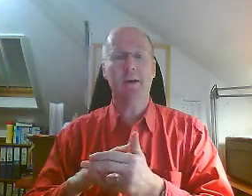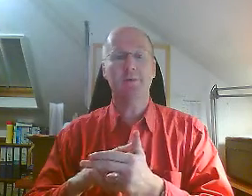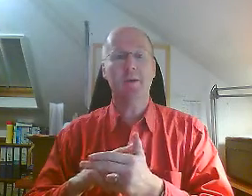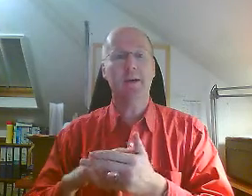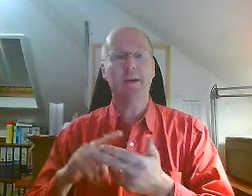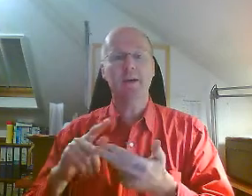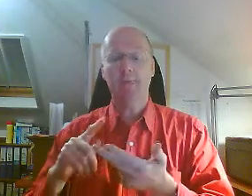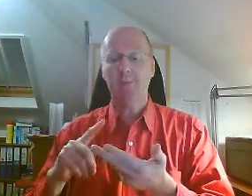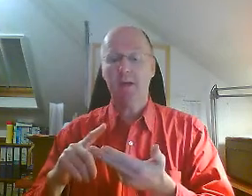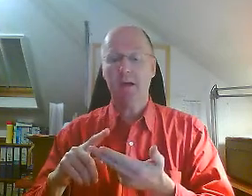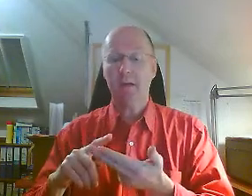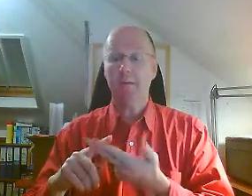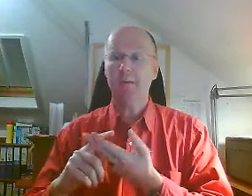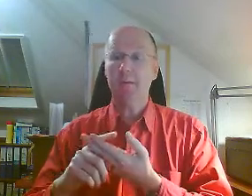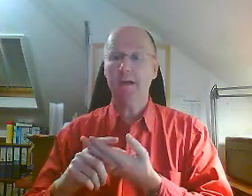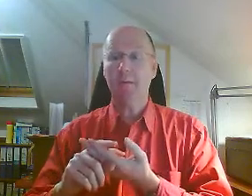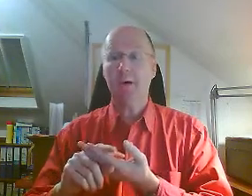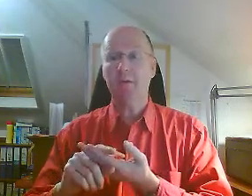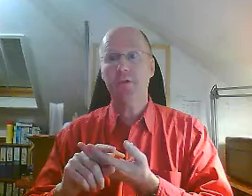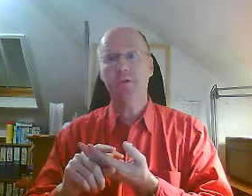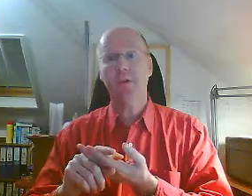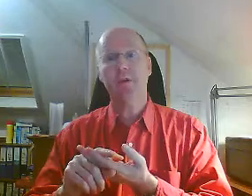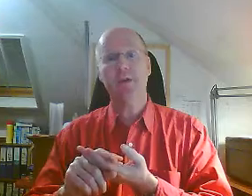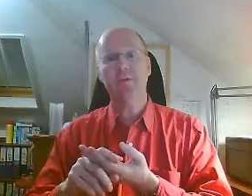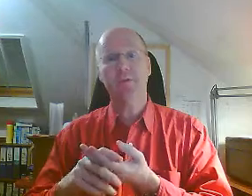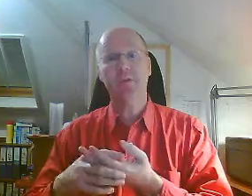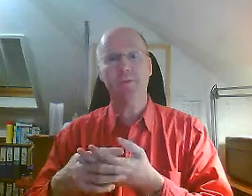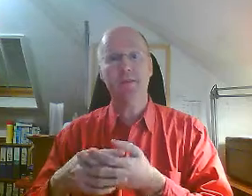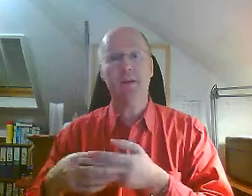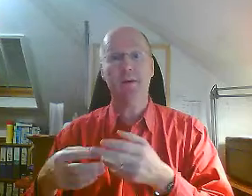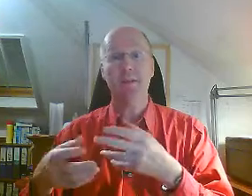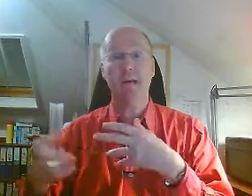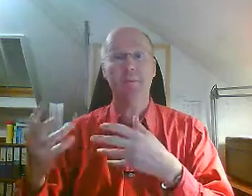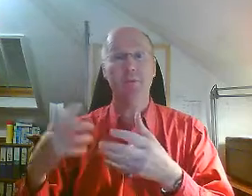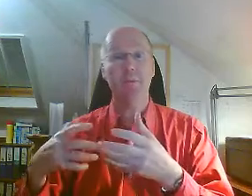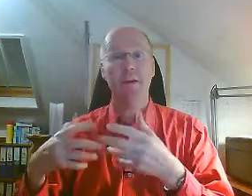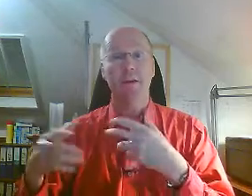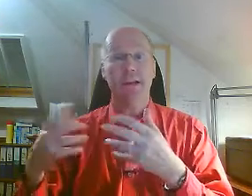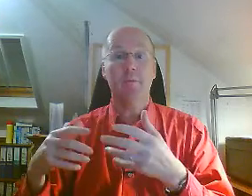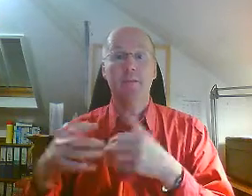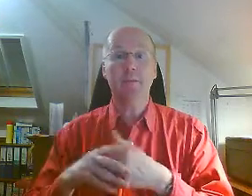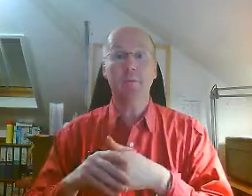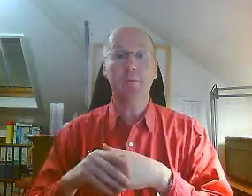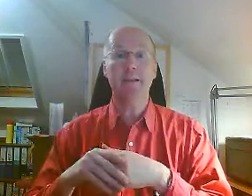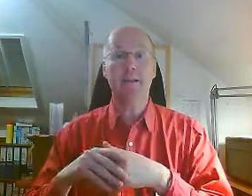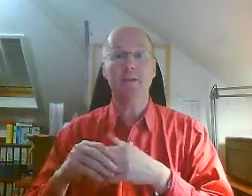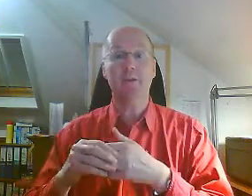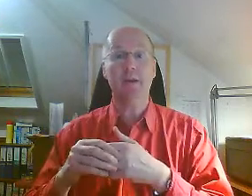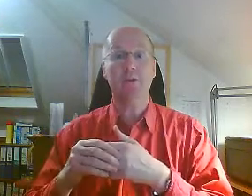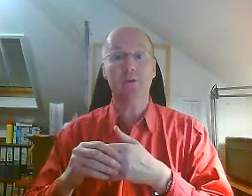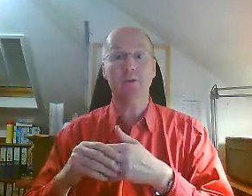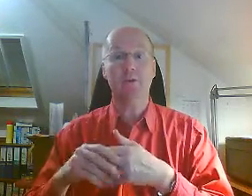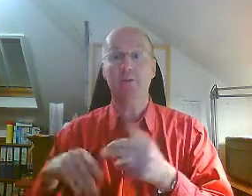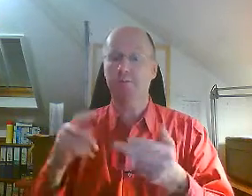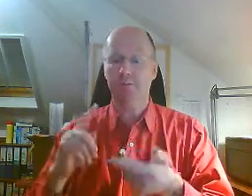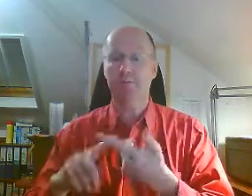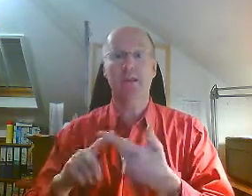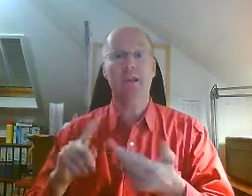time doing that. I'm spending about 35 to 40% of my time doing kind of personal retail to my own customers, putting the